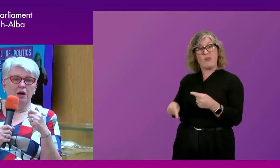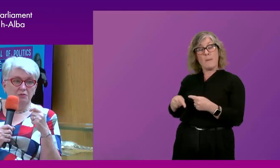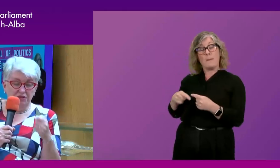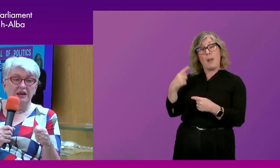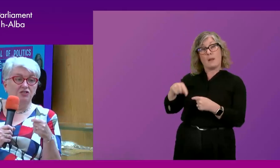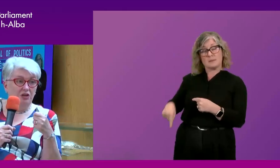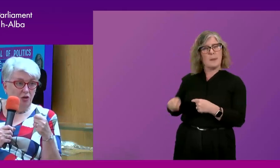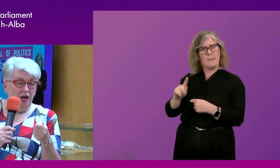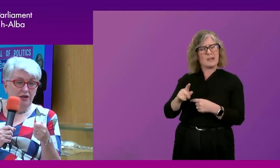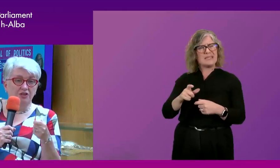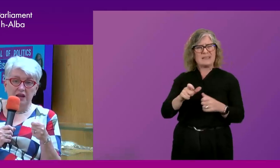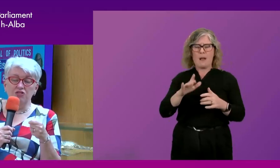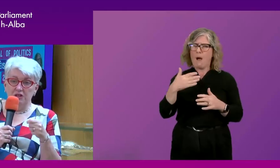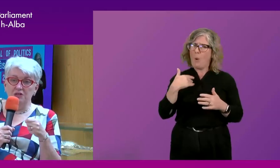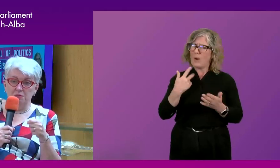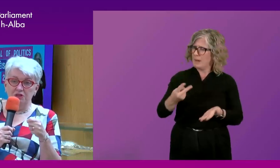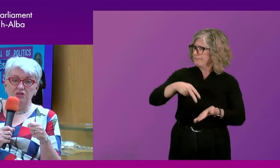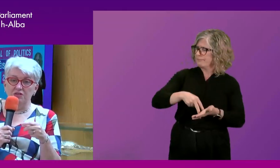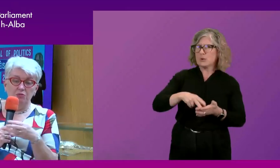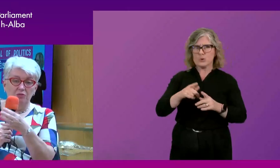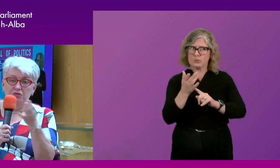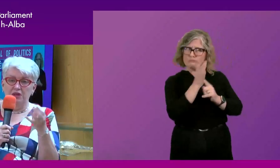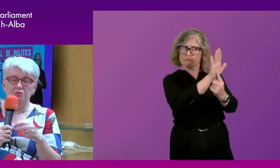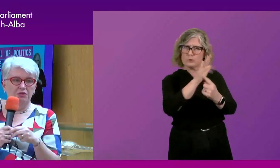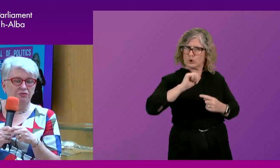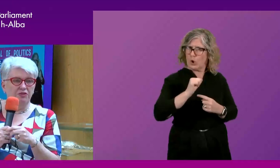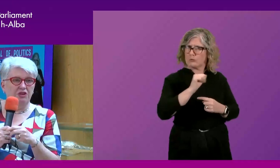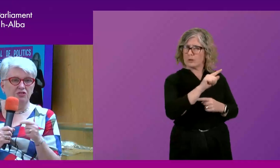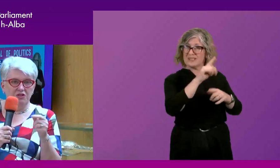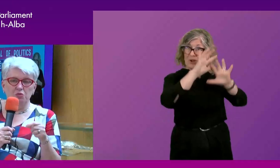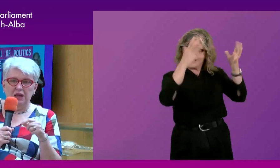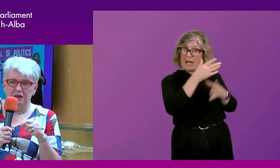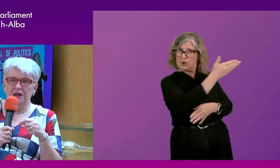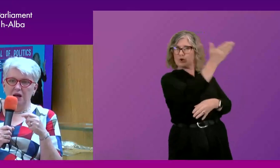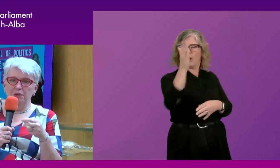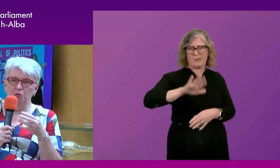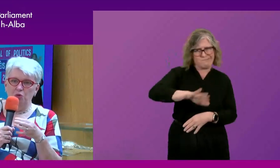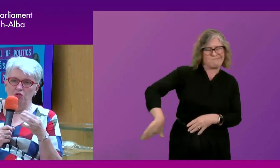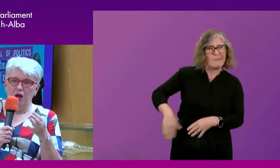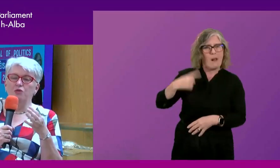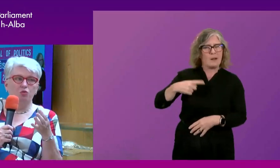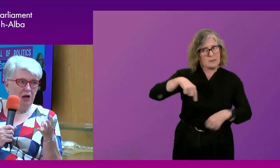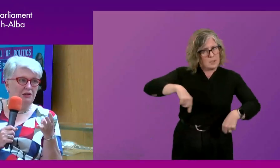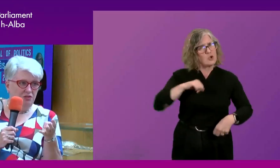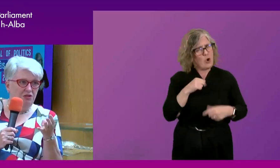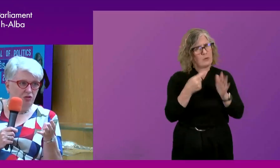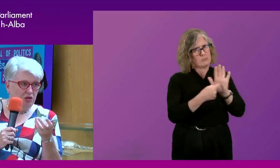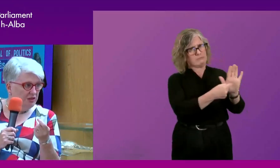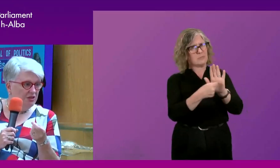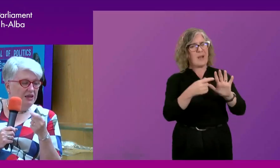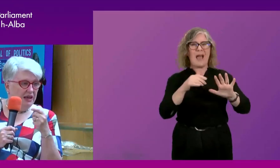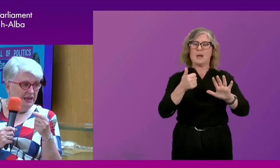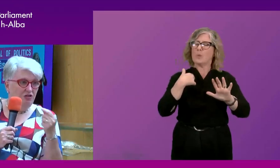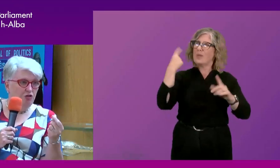um, stature internationally to position us. And we've had a number of discussions this week about what, how the world sees